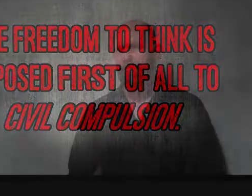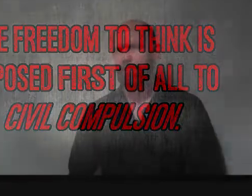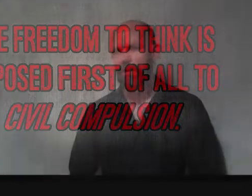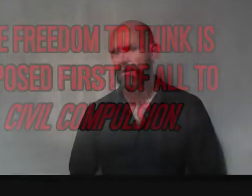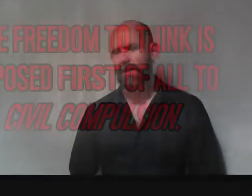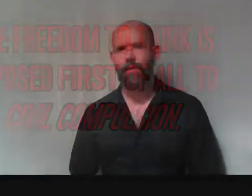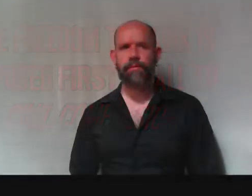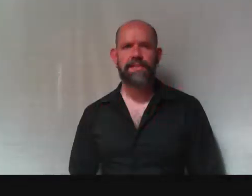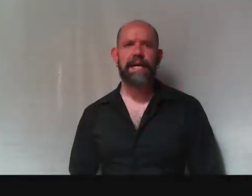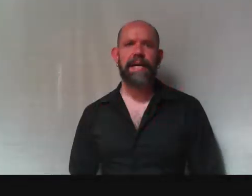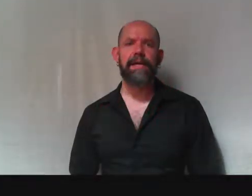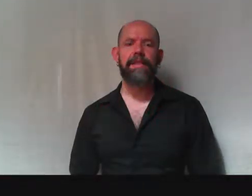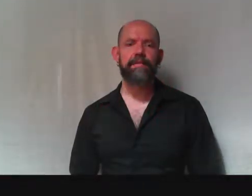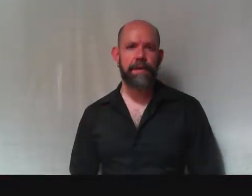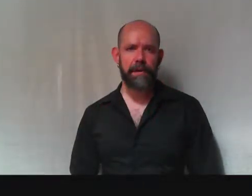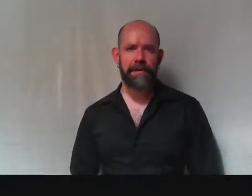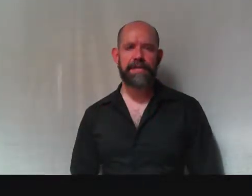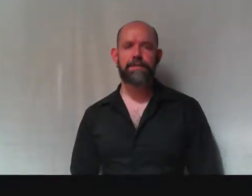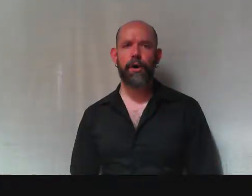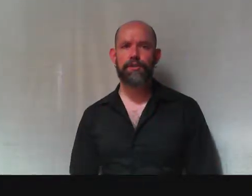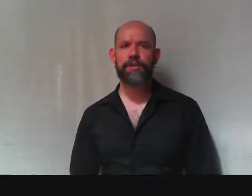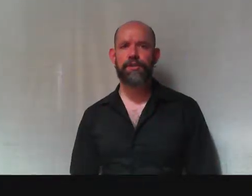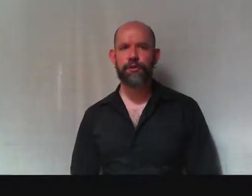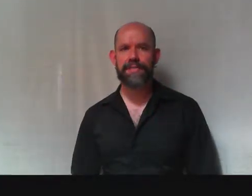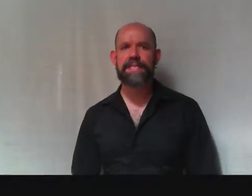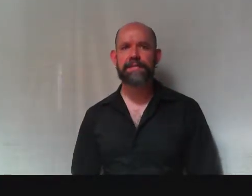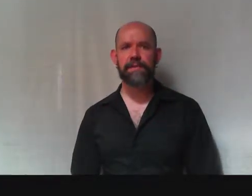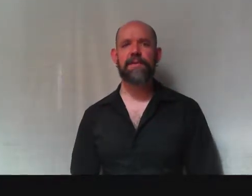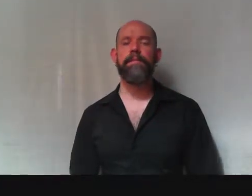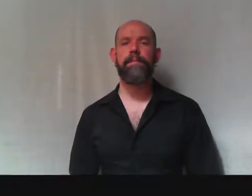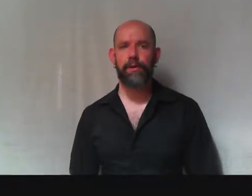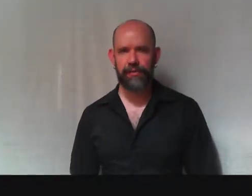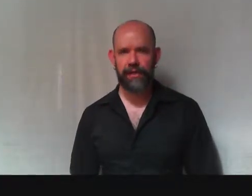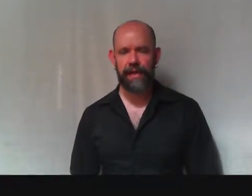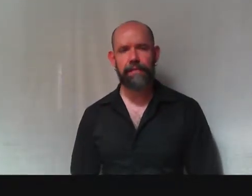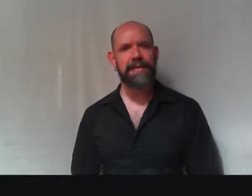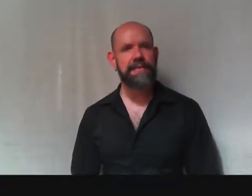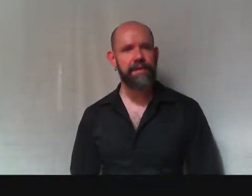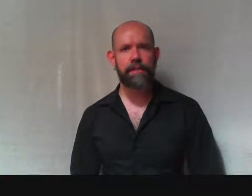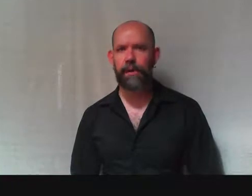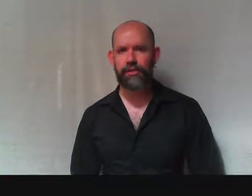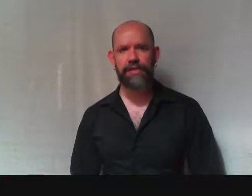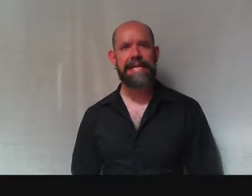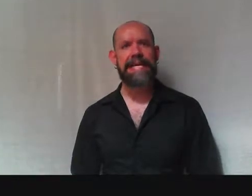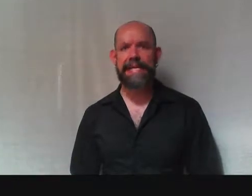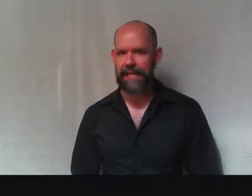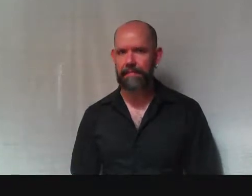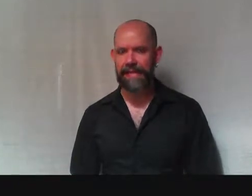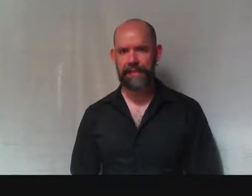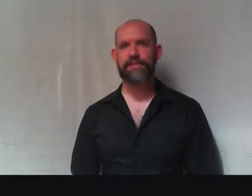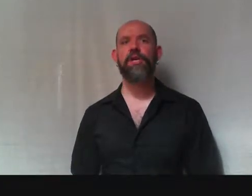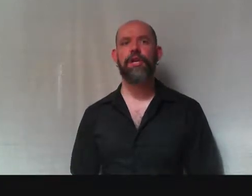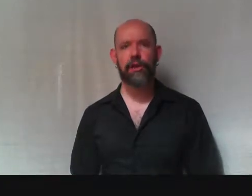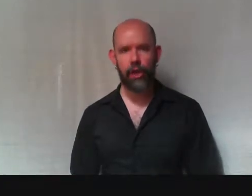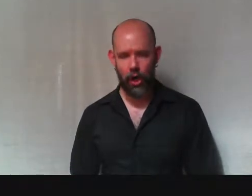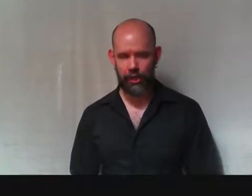First, Kant will say the freedom to think is opposed to civil compulsion. And by civil compulsion, he means laws.